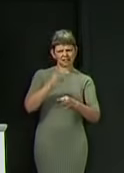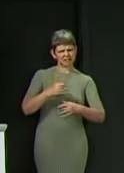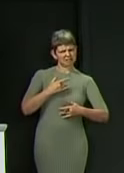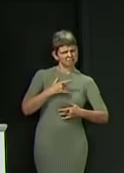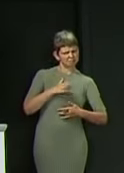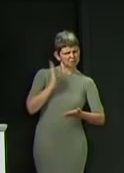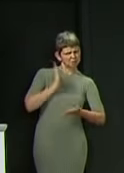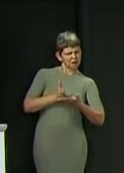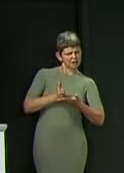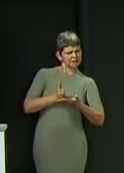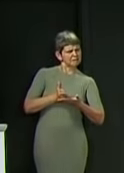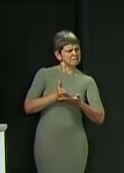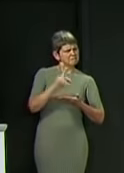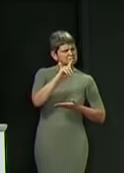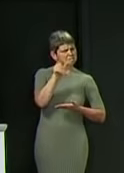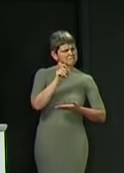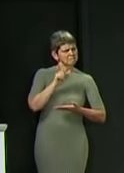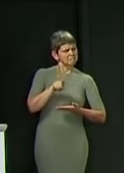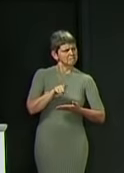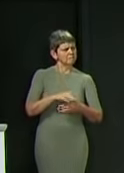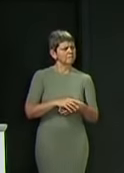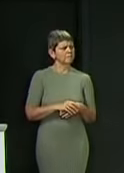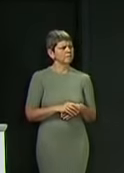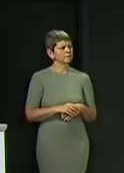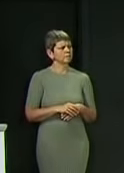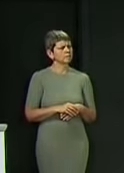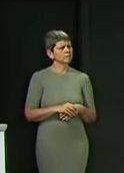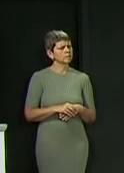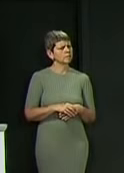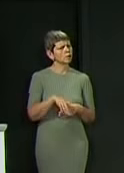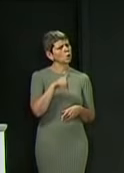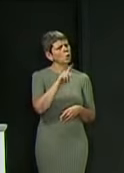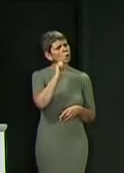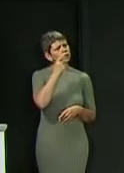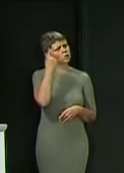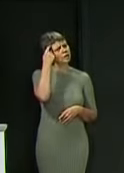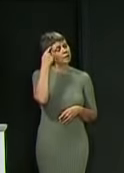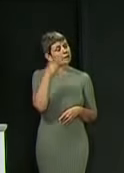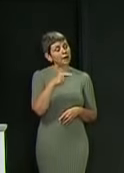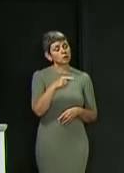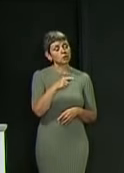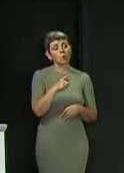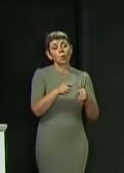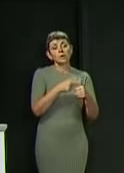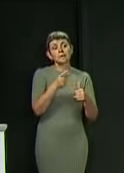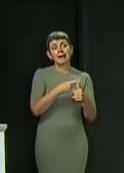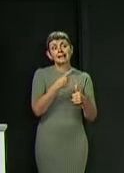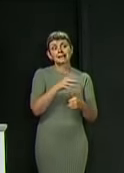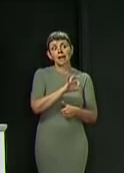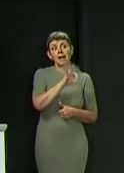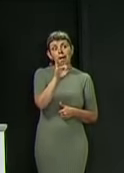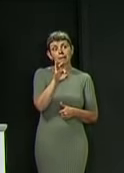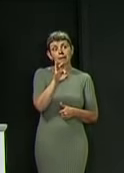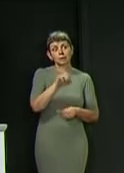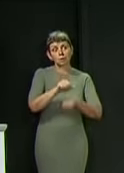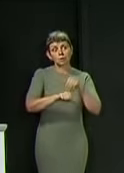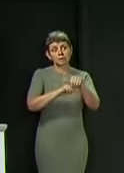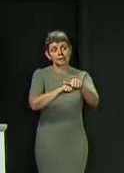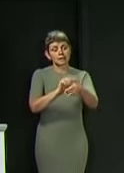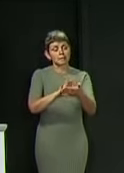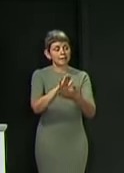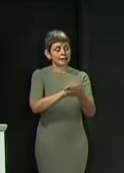wondering, would you consider a sort of automatic appeals process where everyone who had their grade lowered